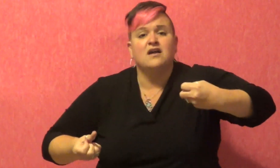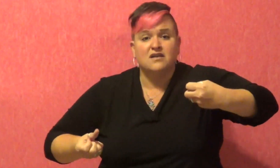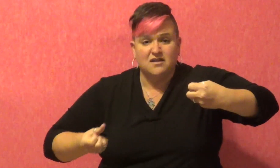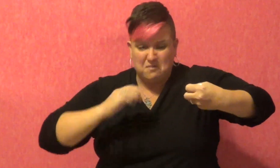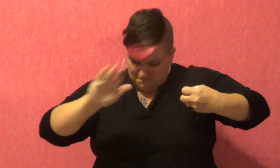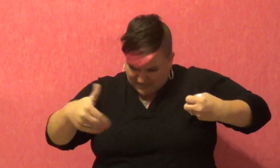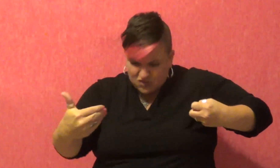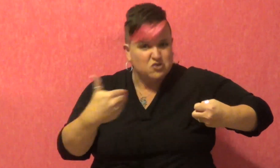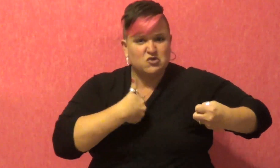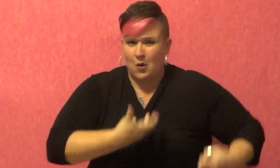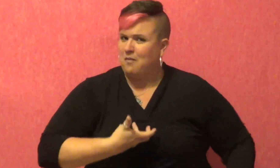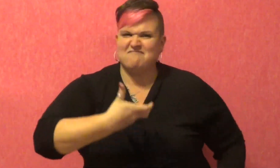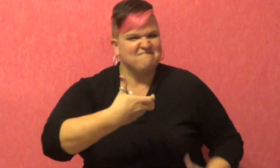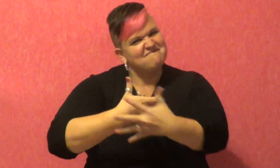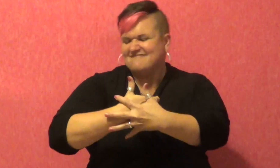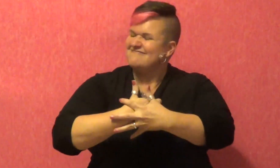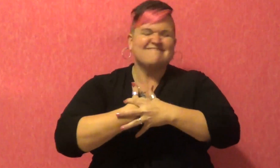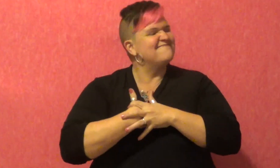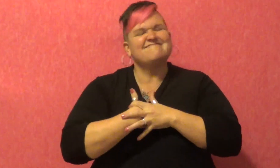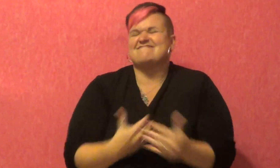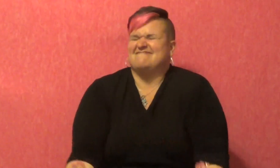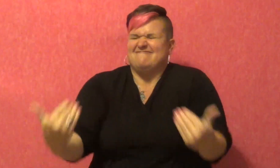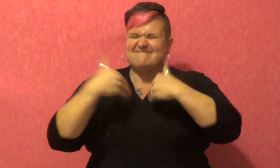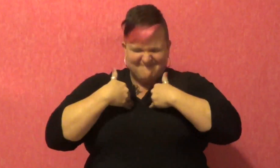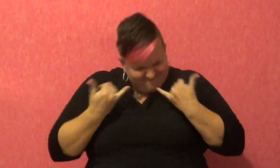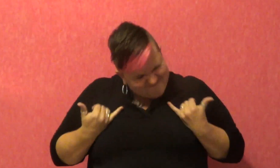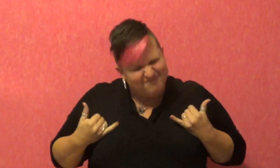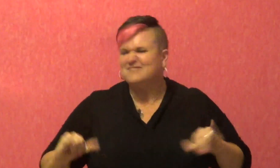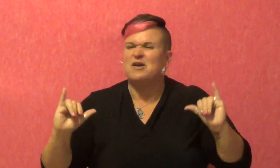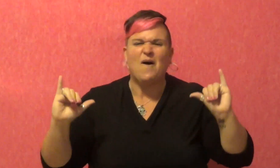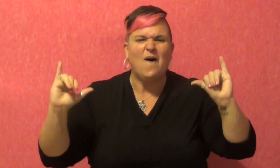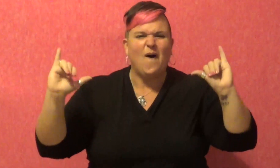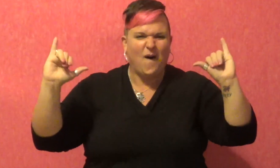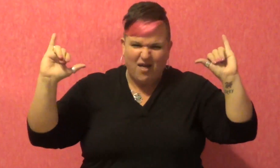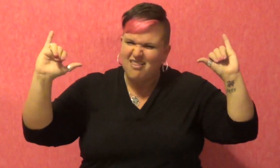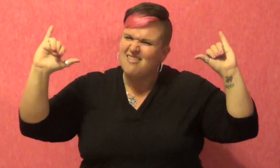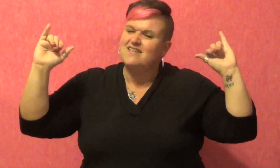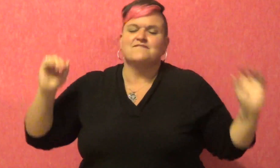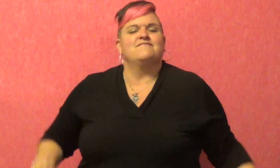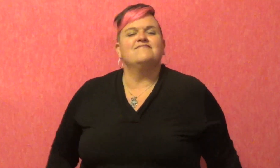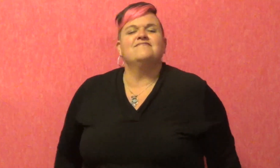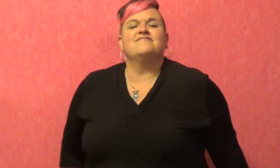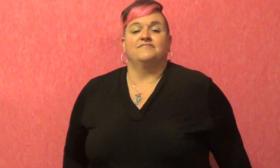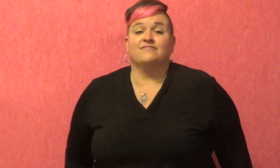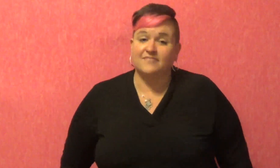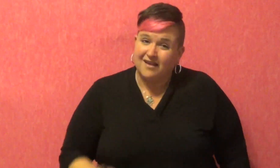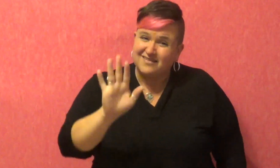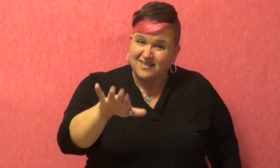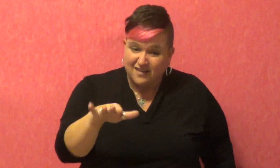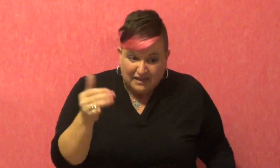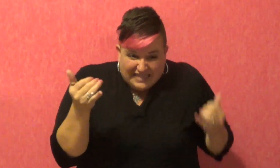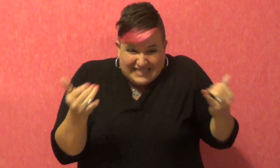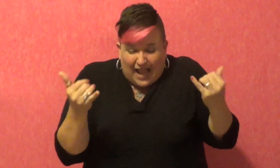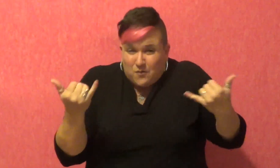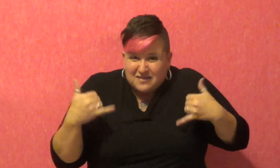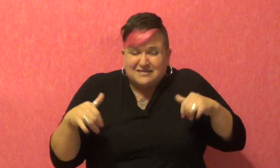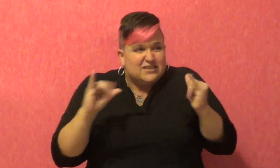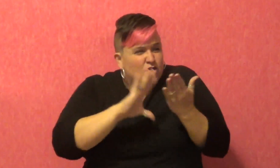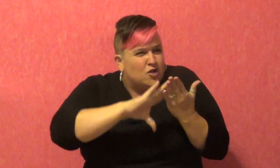body But they will never get a piece of my soul And now I'm still